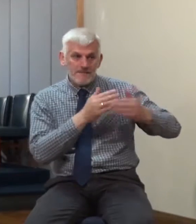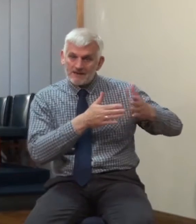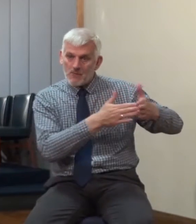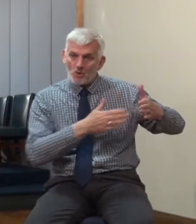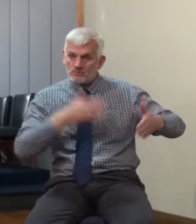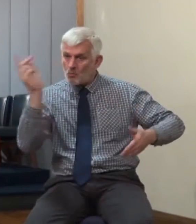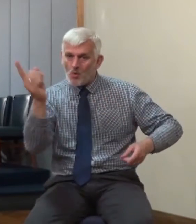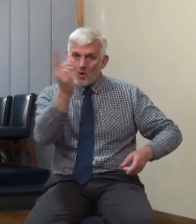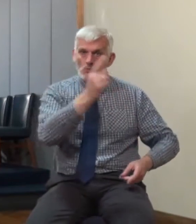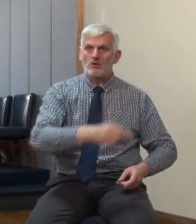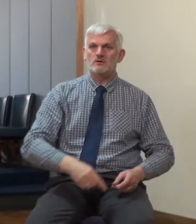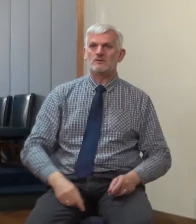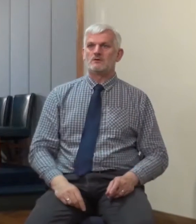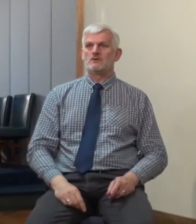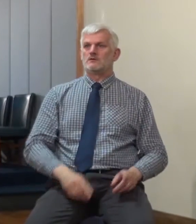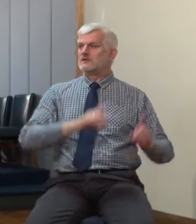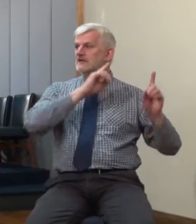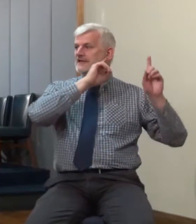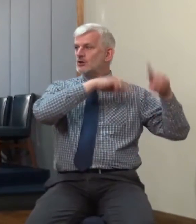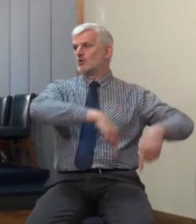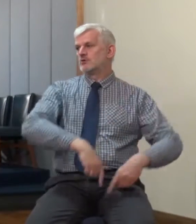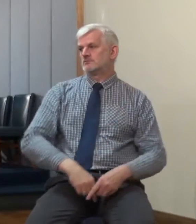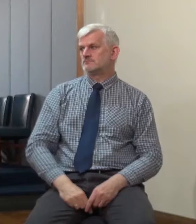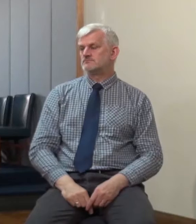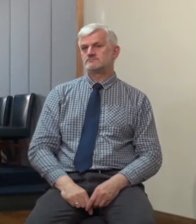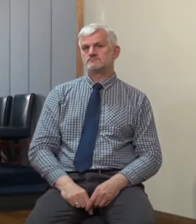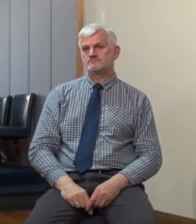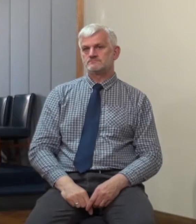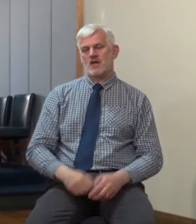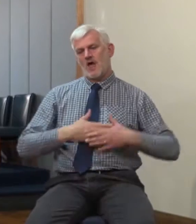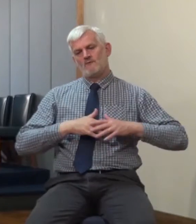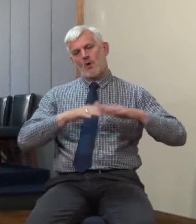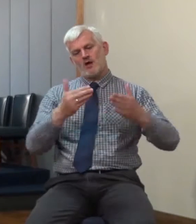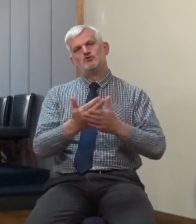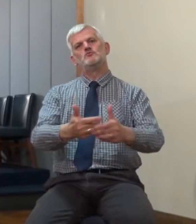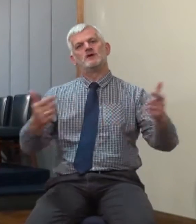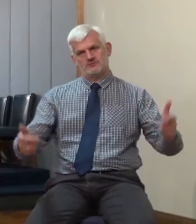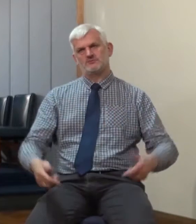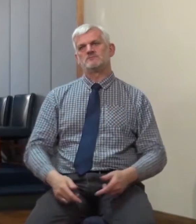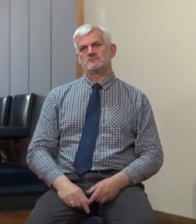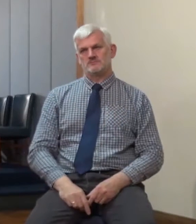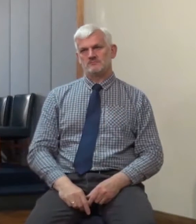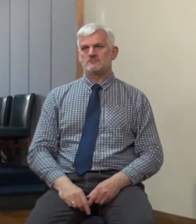And they heard no warning. And took no warning. But it can be the same even with saved people.